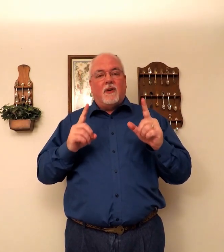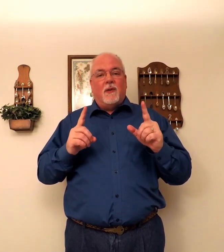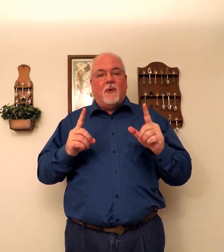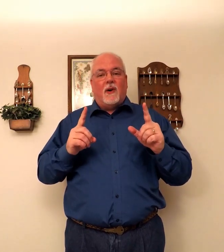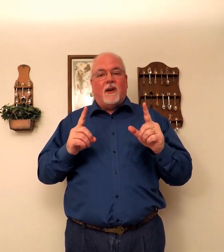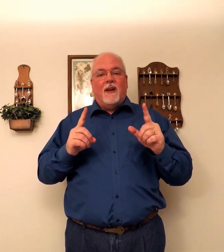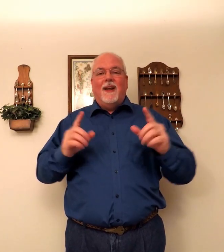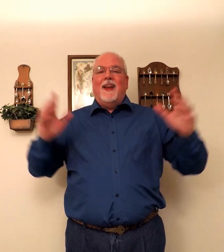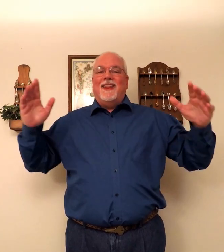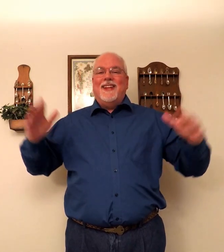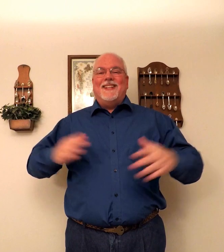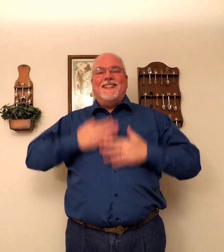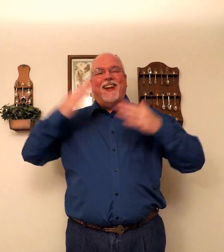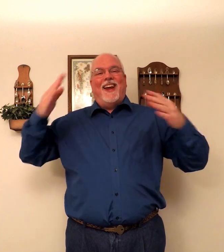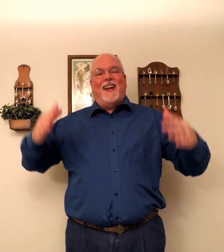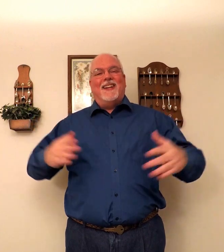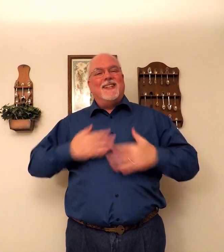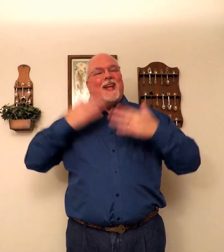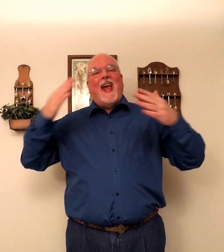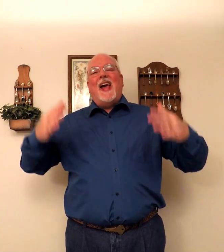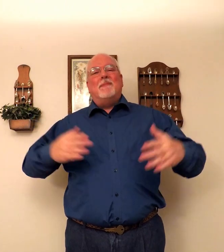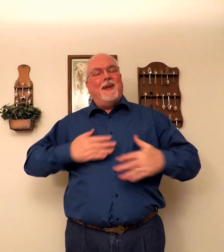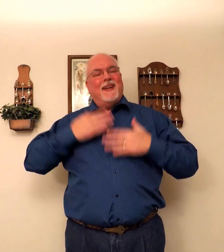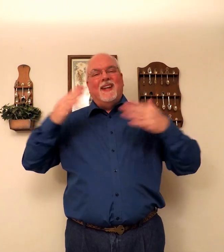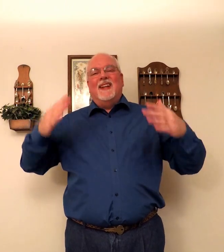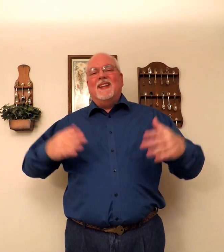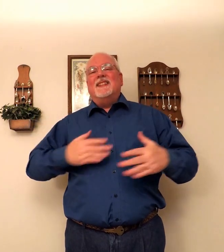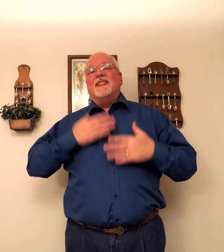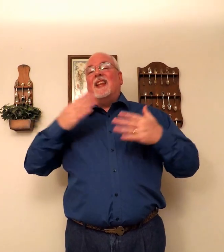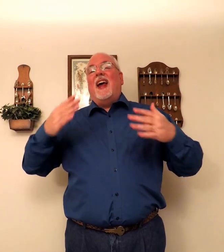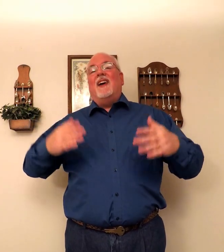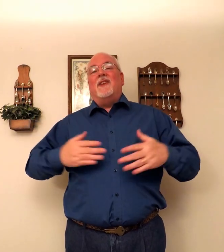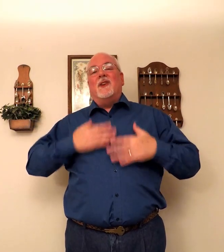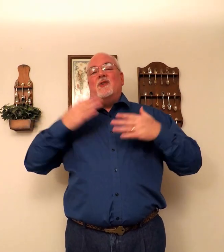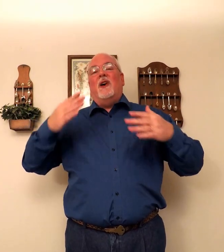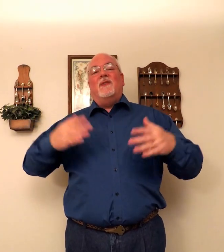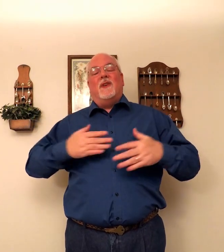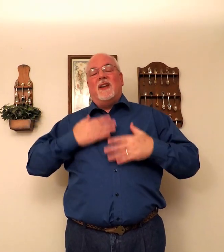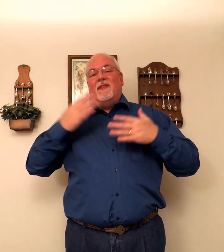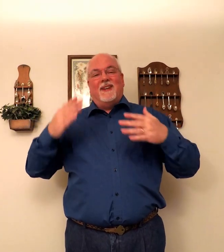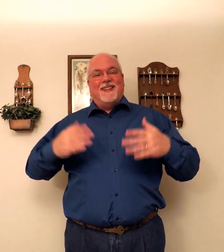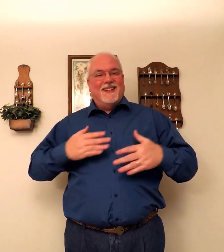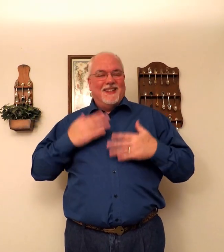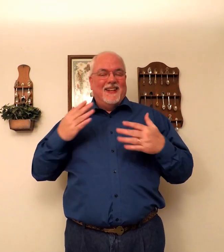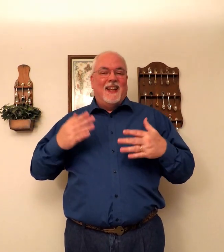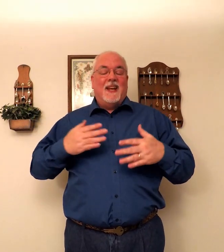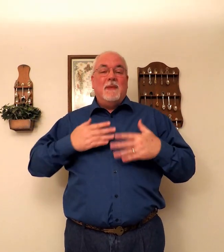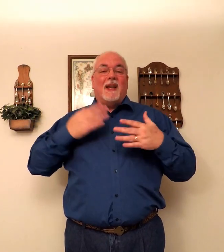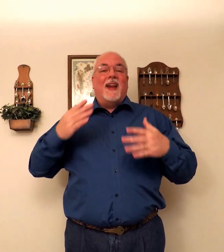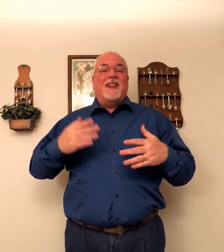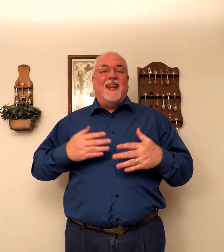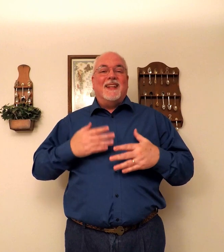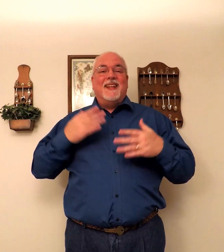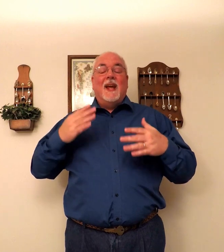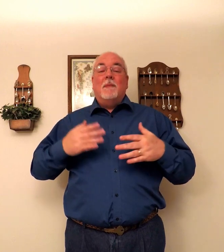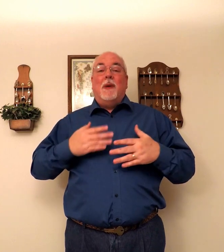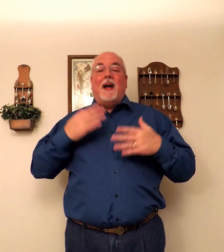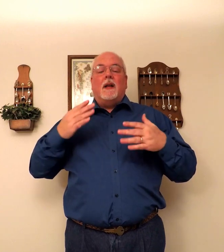very important. This is glad. This is happy. This is laughing. Joyful even. It can be a lot of things. But